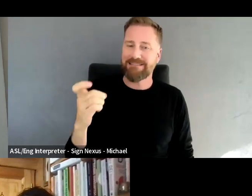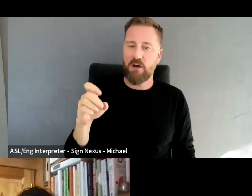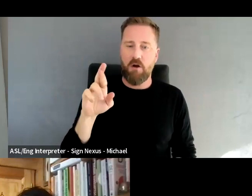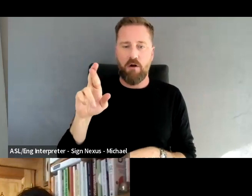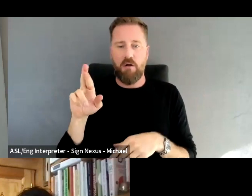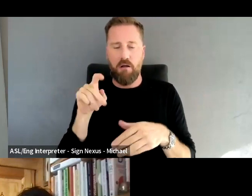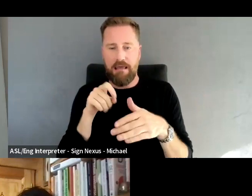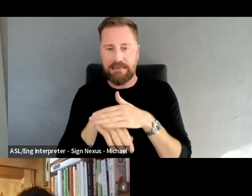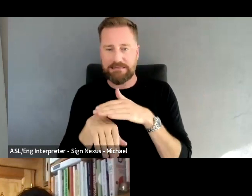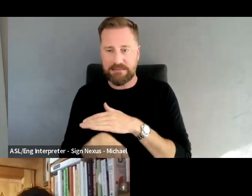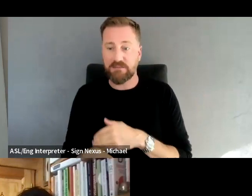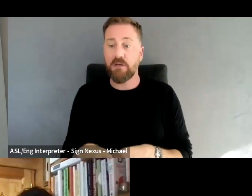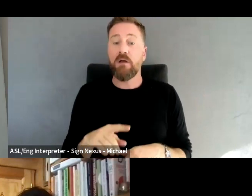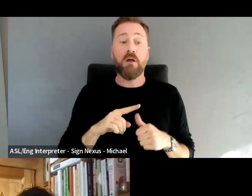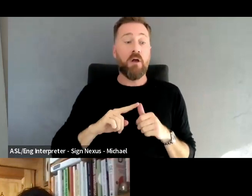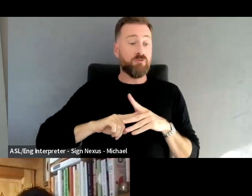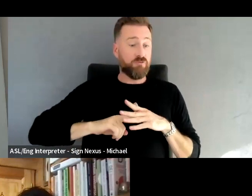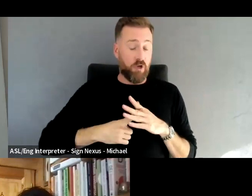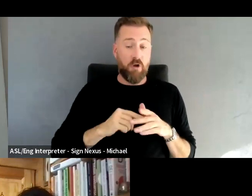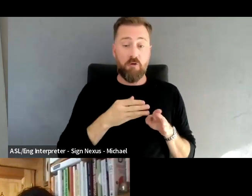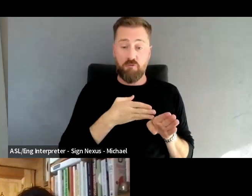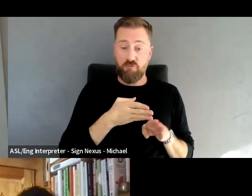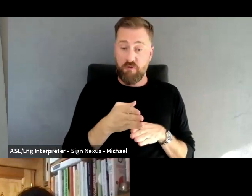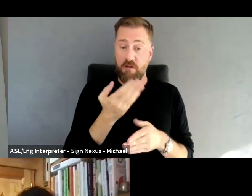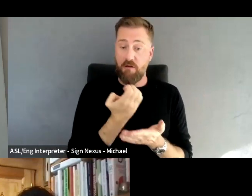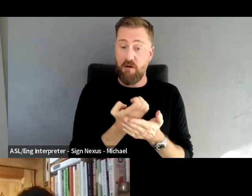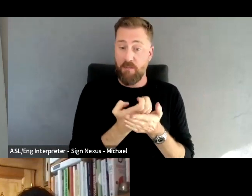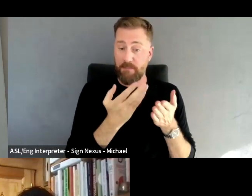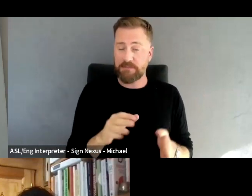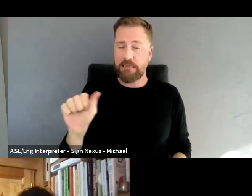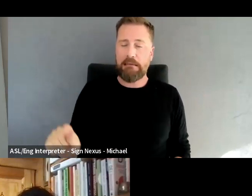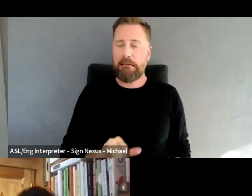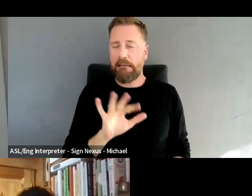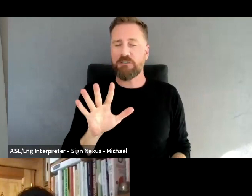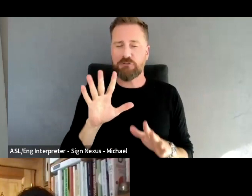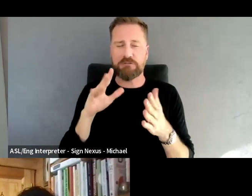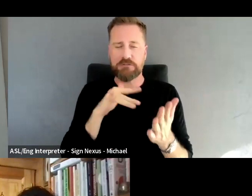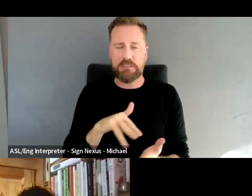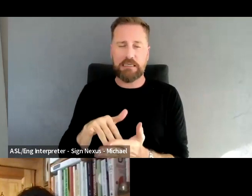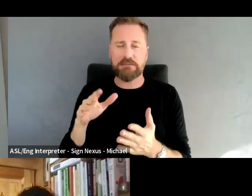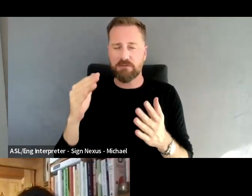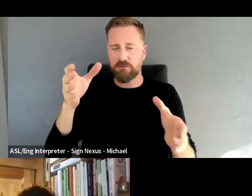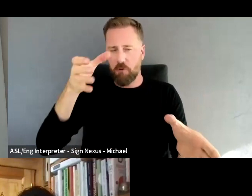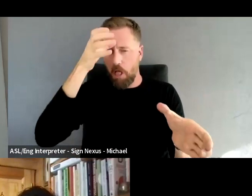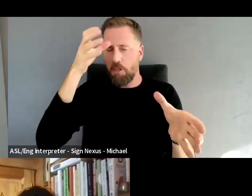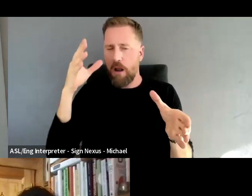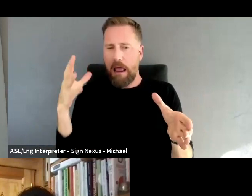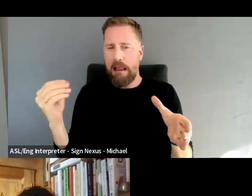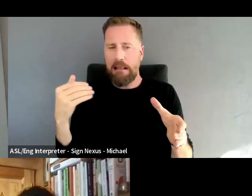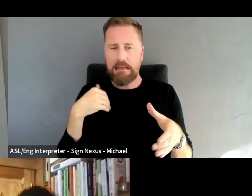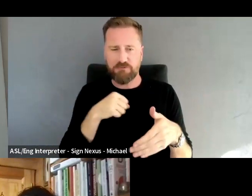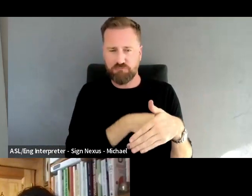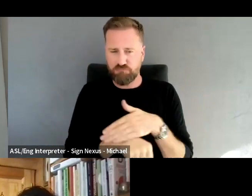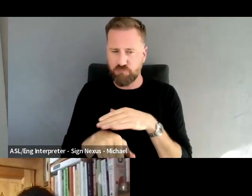economist and Asian studies scholar, got an MBA while having kids, and has a weird and wonderful background that includes